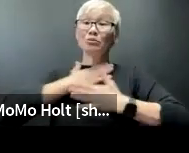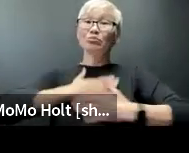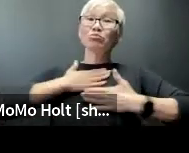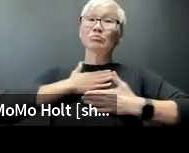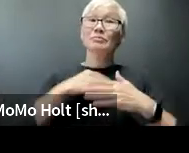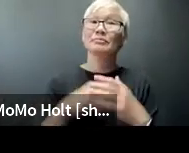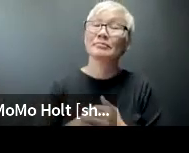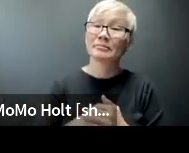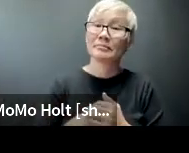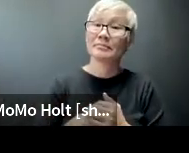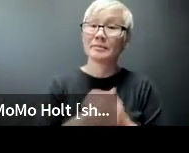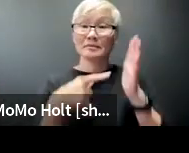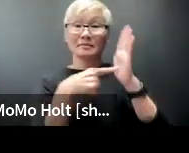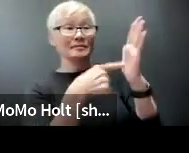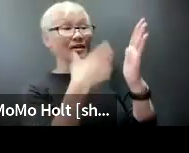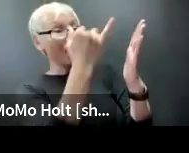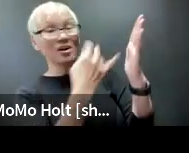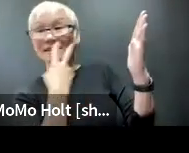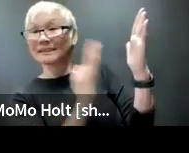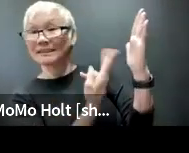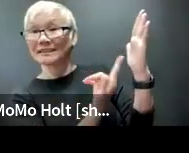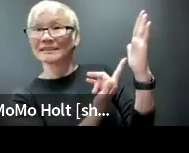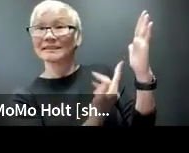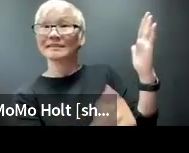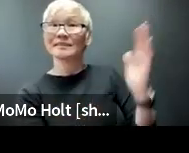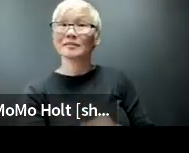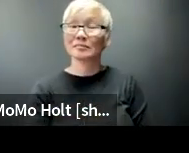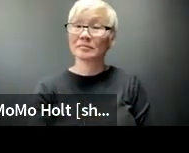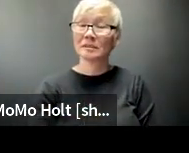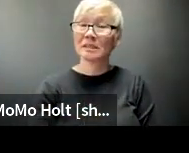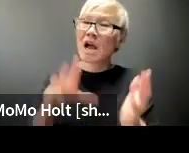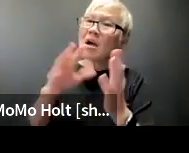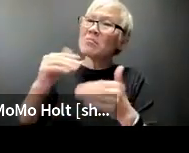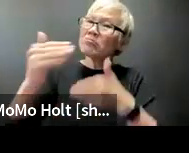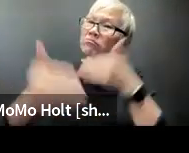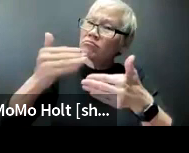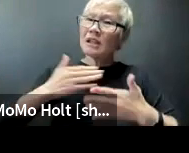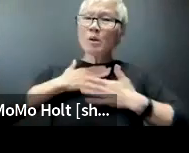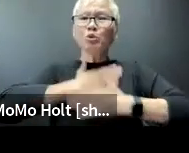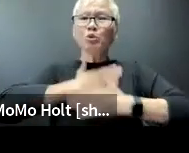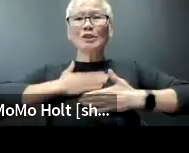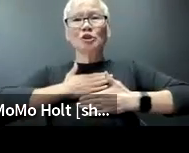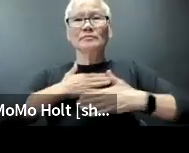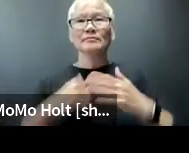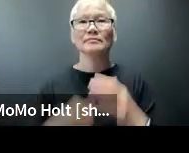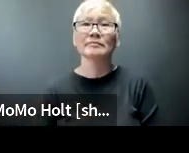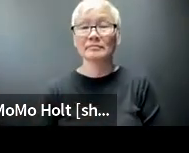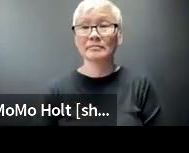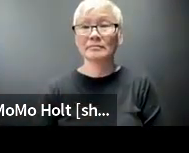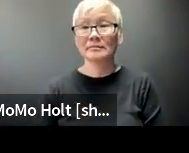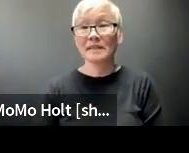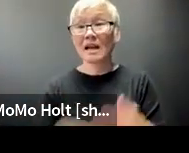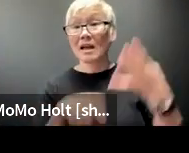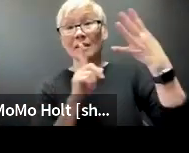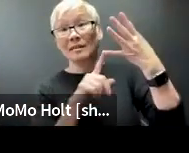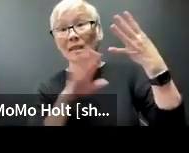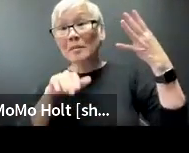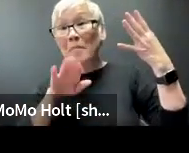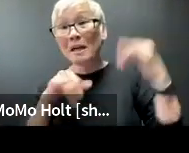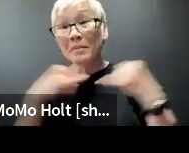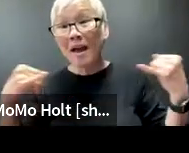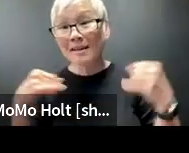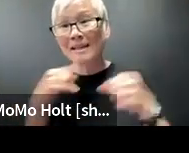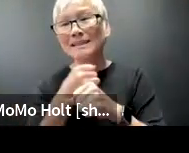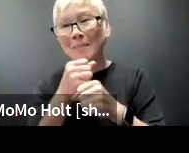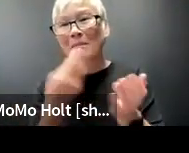socially you know elevated they want to enjoy themselves they want to see art and do appreciate the